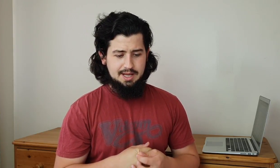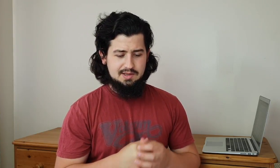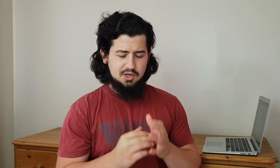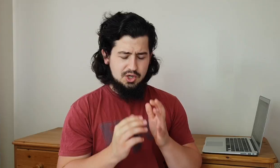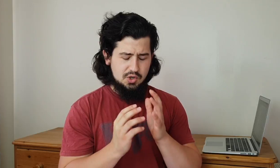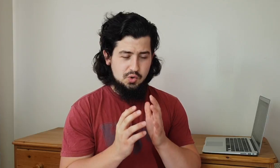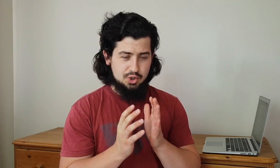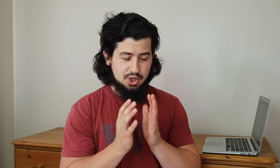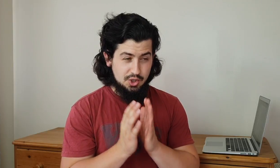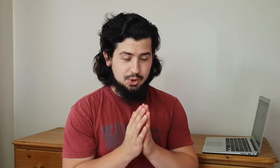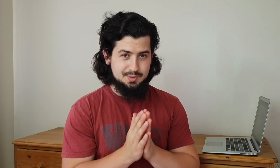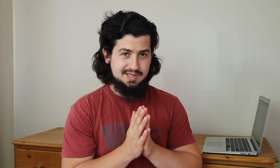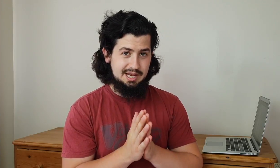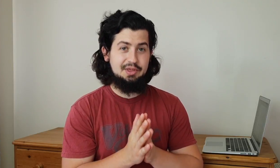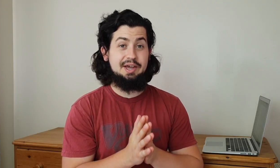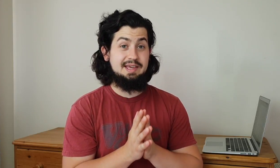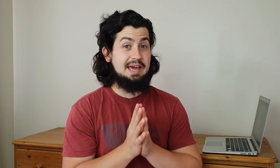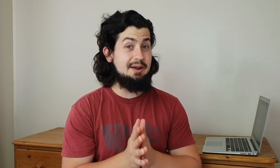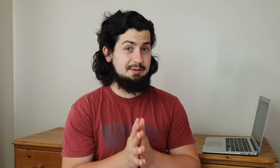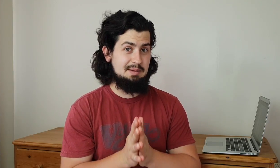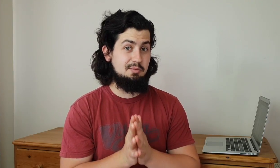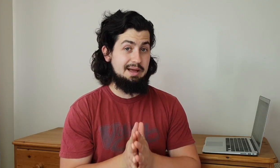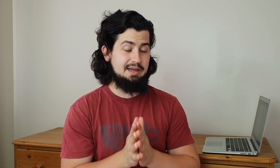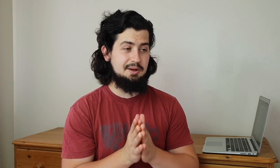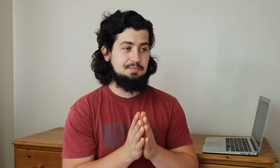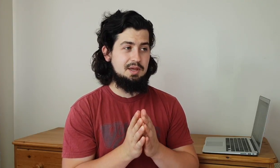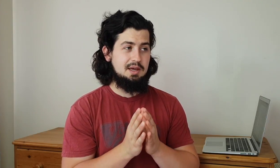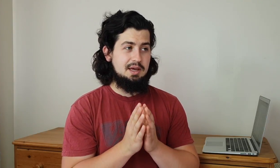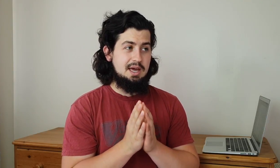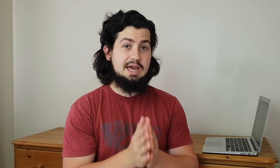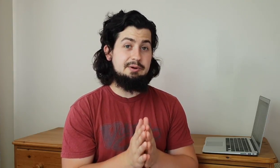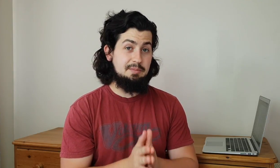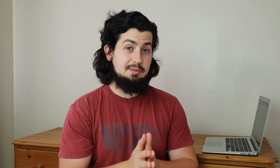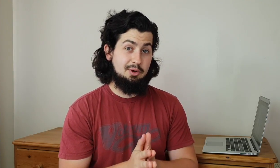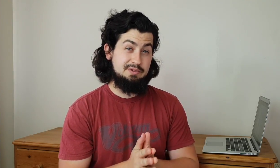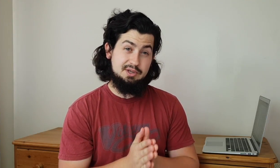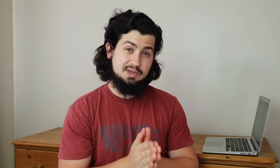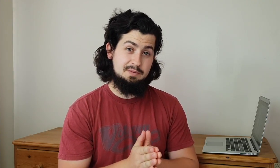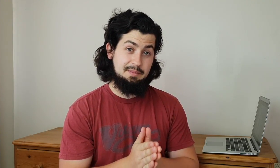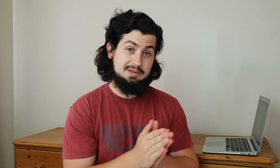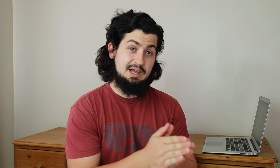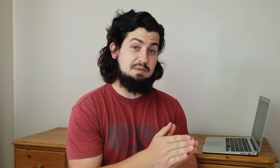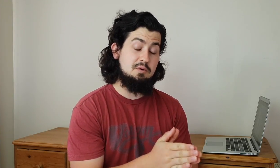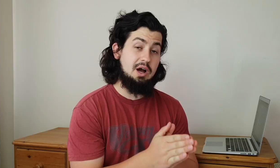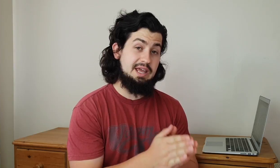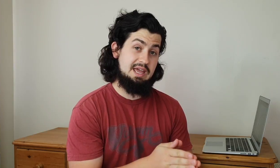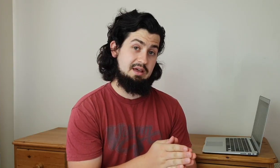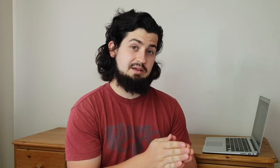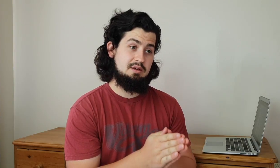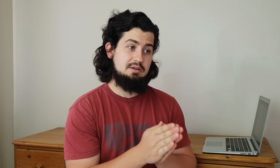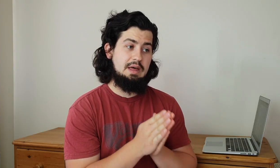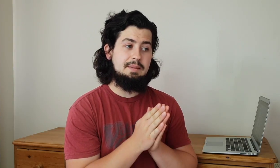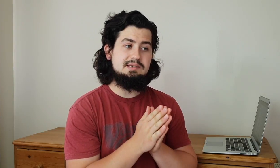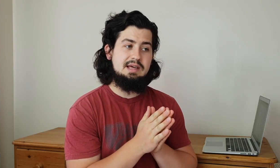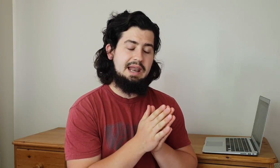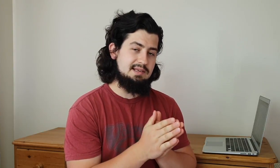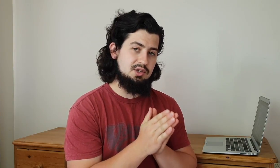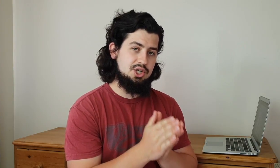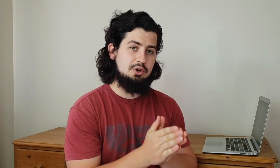like it's a huge huge mistake that i see hearing people make hearing people often assume that because deaf people can't hear that means they're less in tune